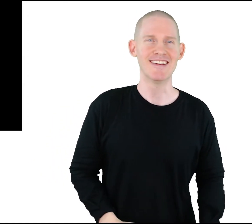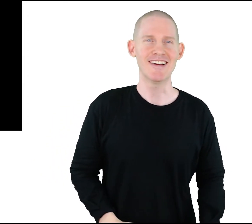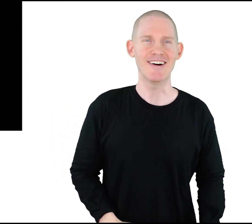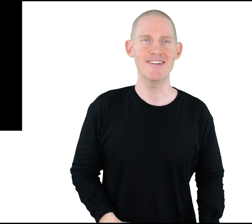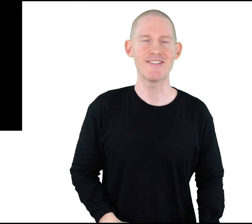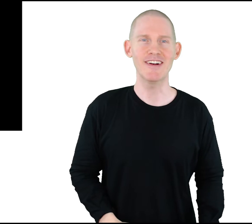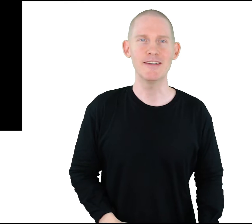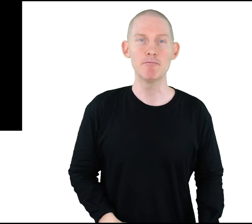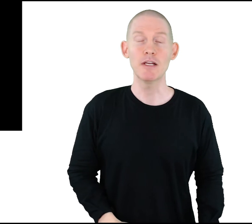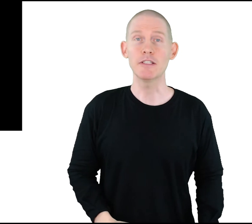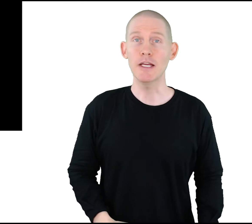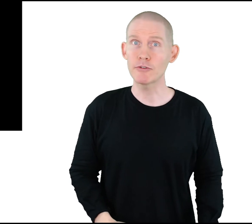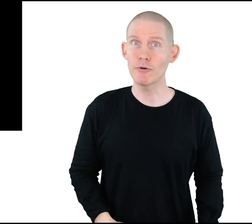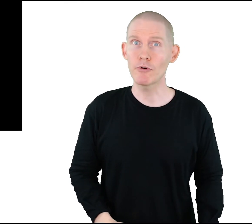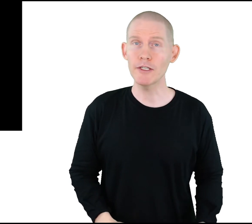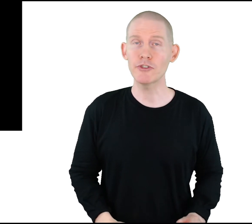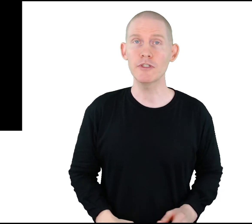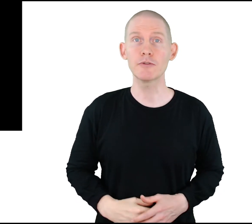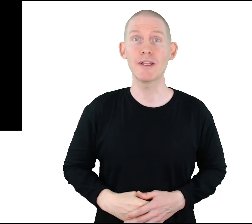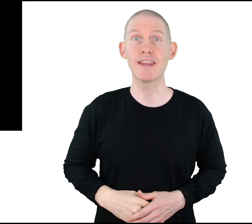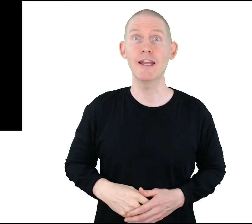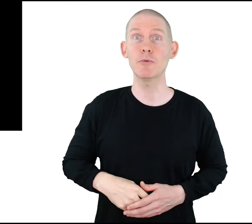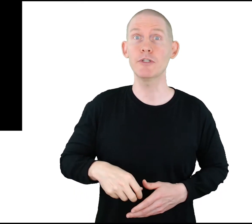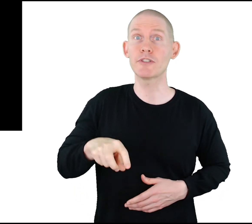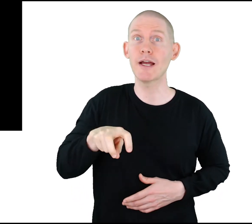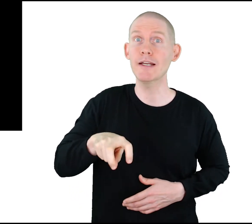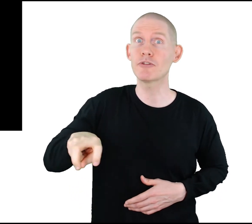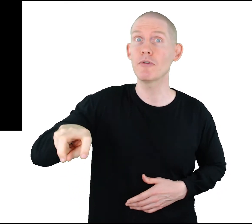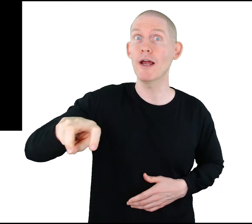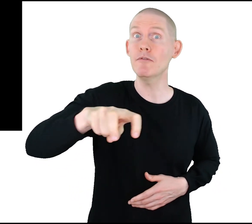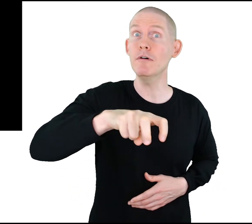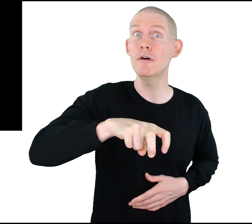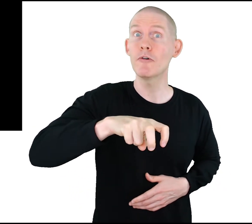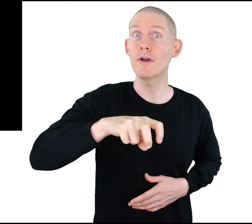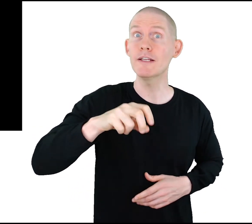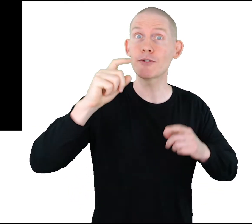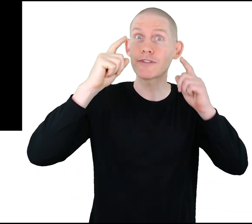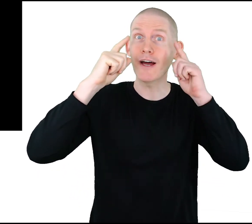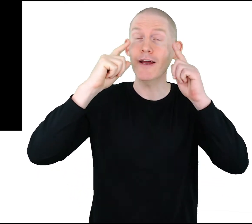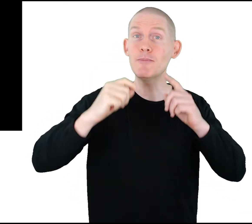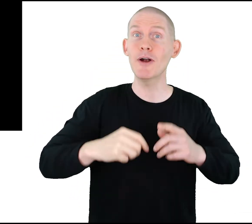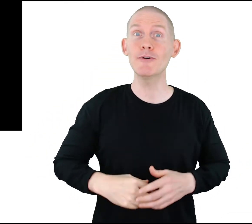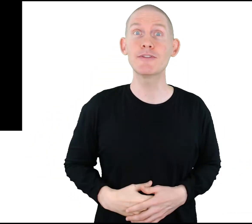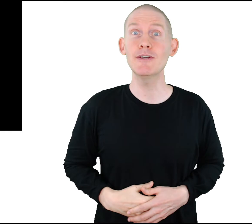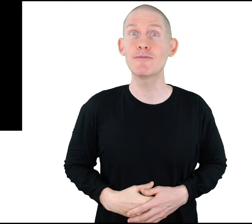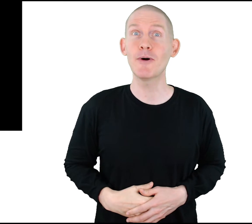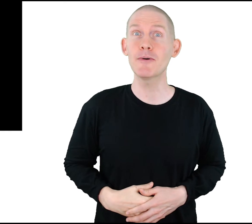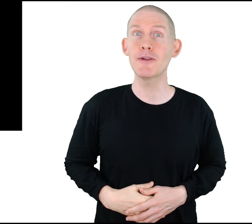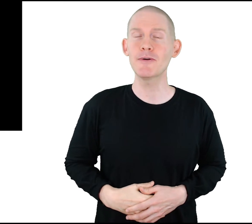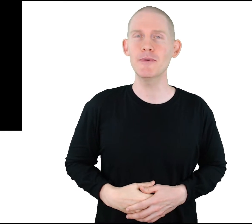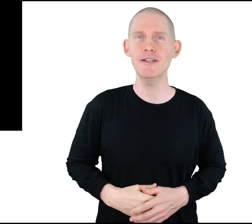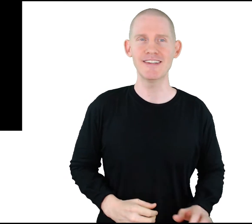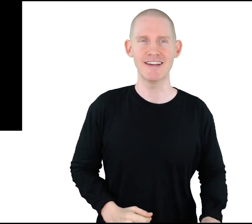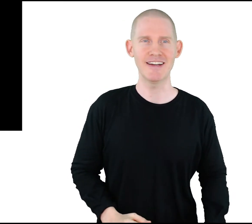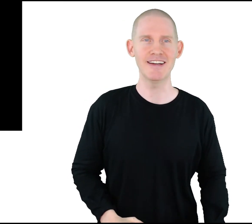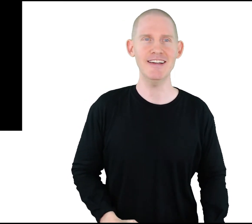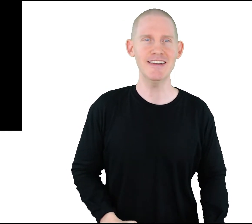All right. So yes, no question. So at the end when you're signing travel, raise those eyebrows. Lean forward a little bit. Uh-huh.